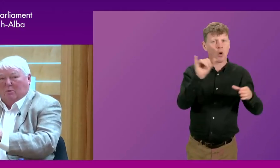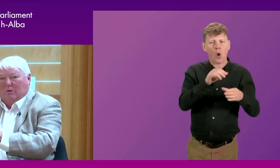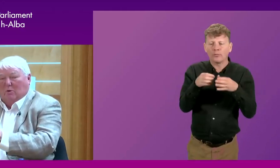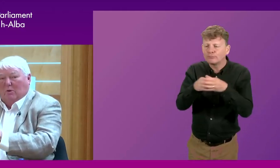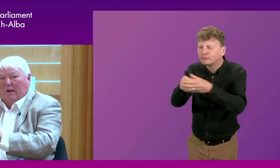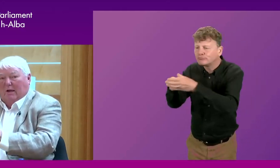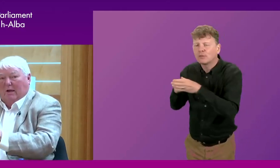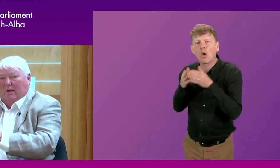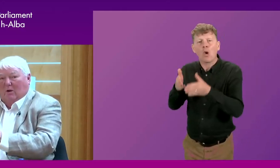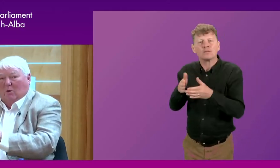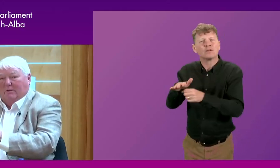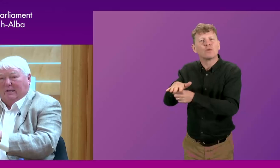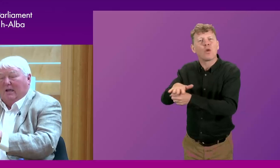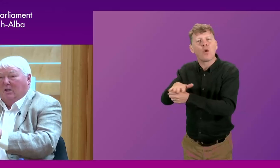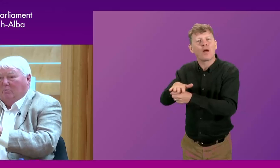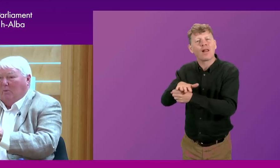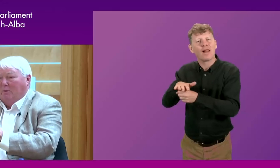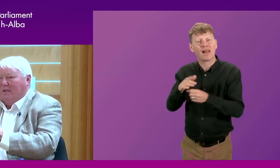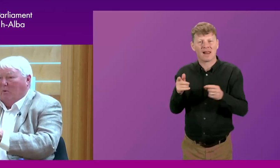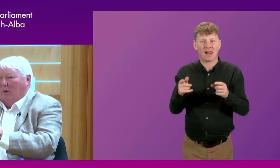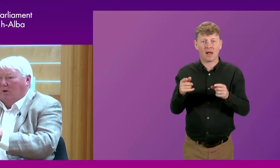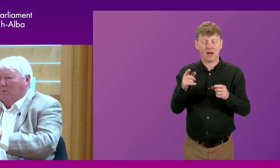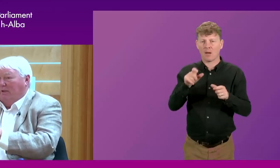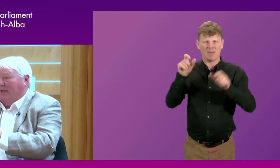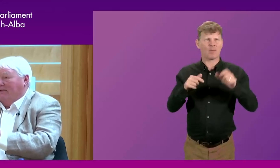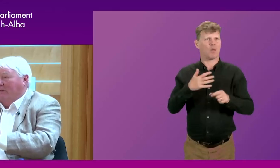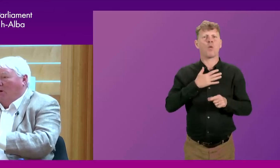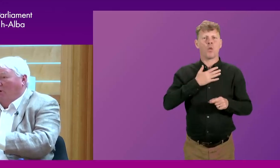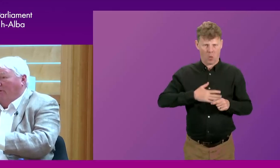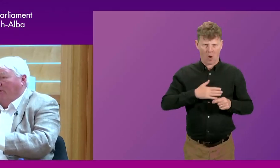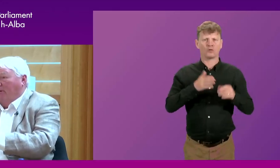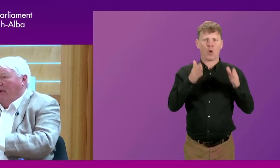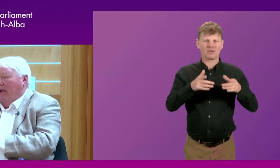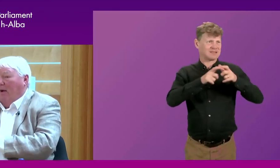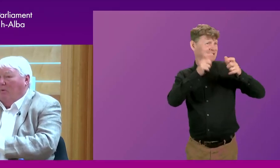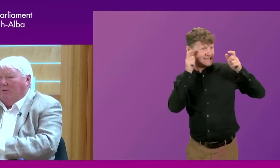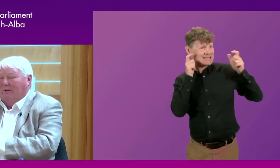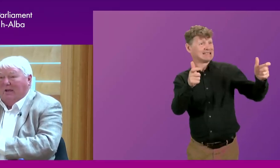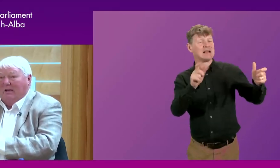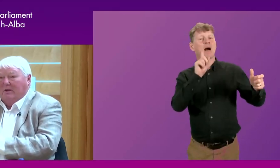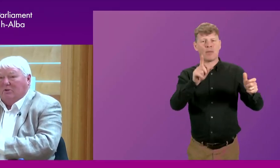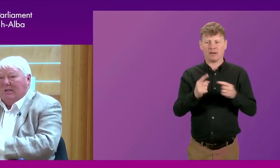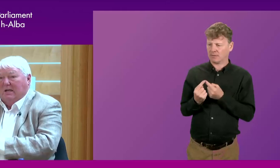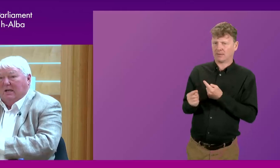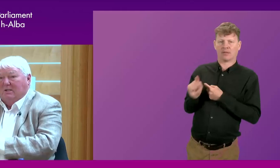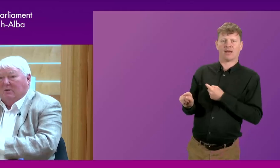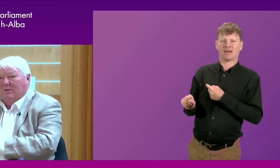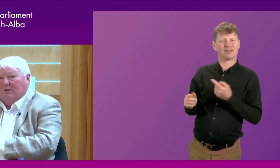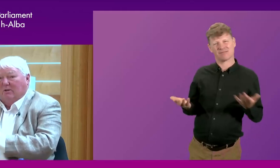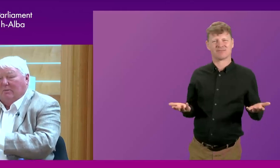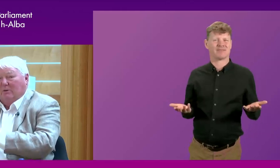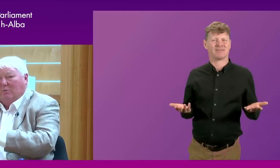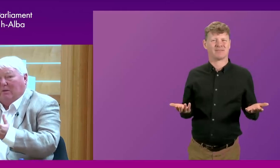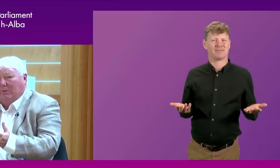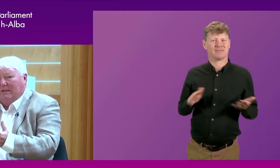with, with, with local, uh, loyalty, you people would say, we want a hospital the size of Edinburgh Royal Infirmary, and we want it at the end of our street. And so